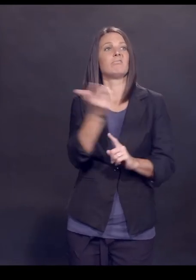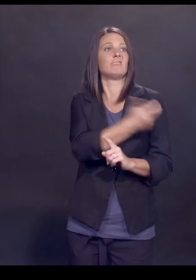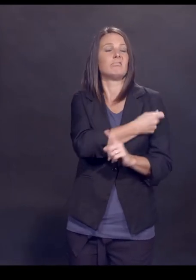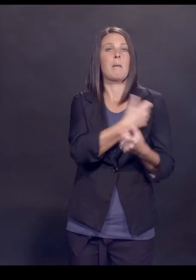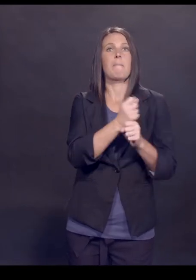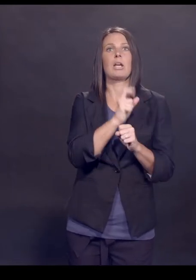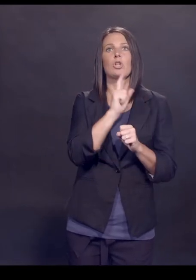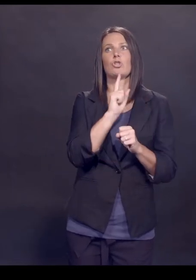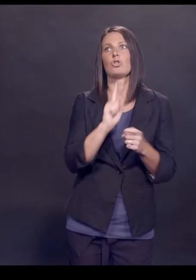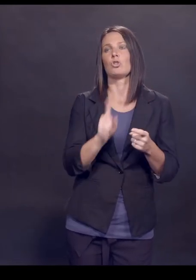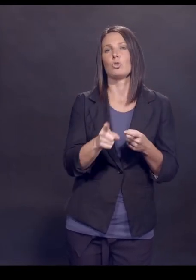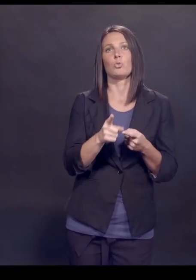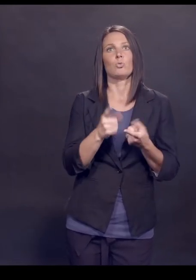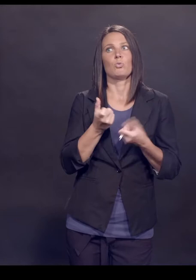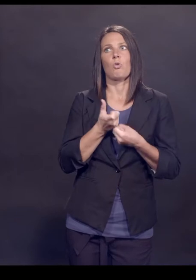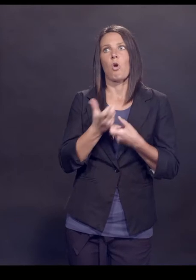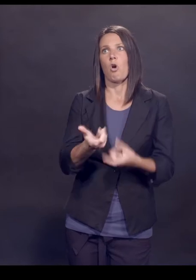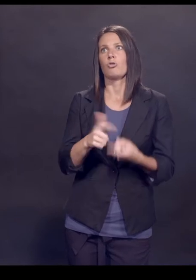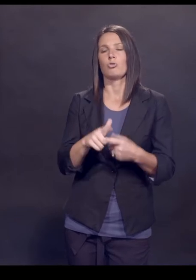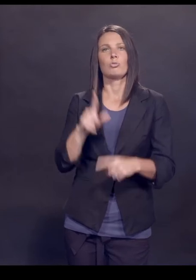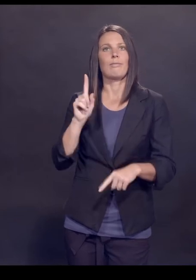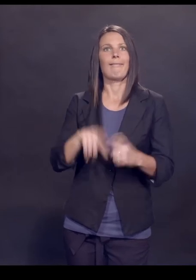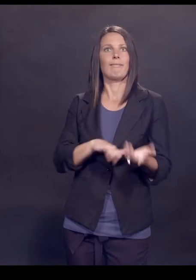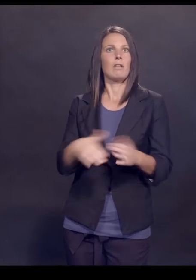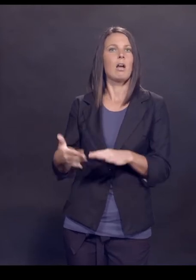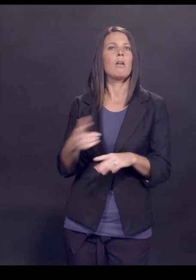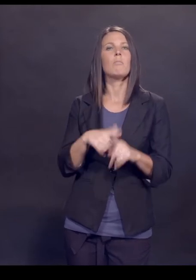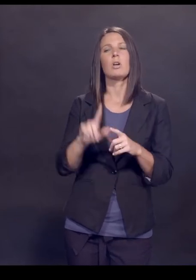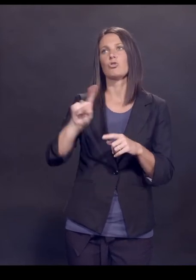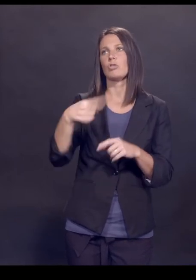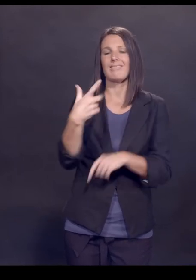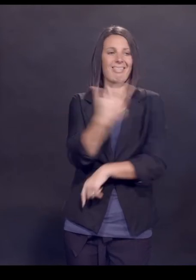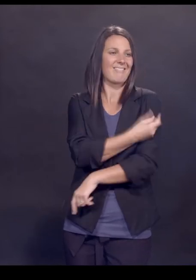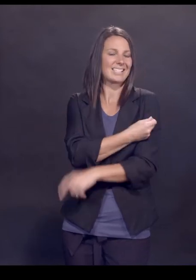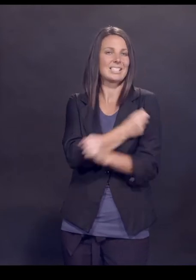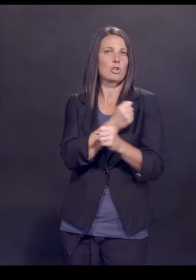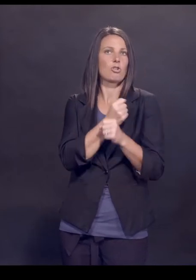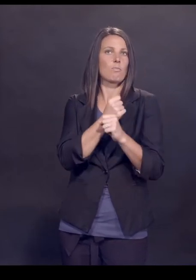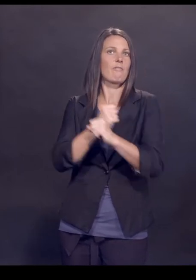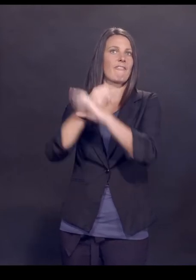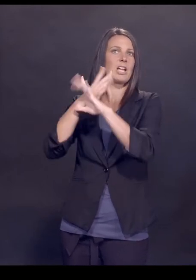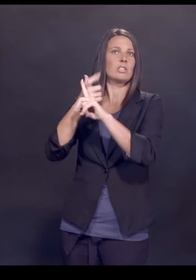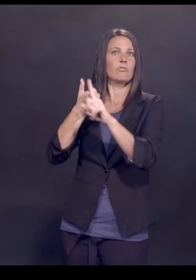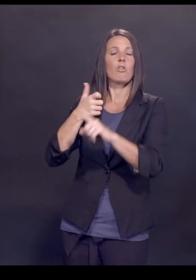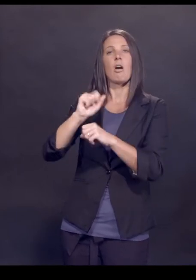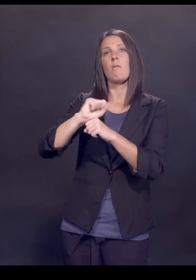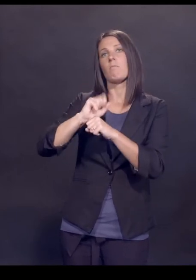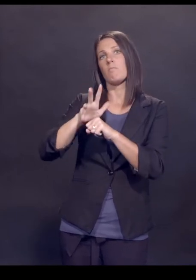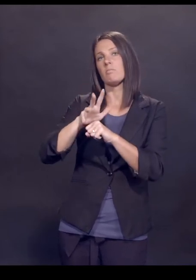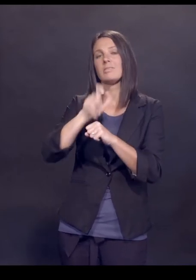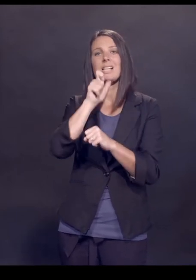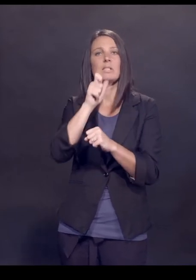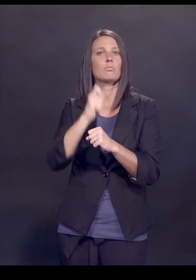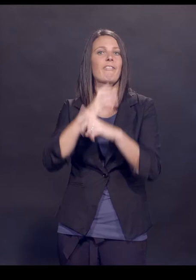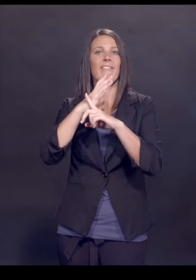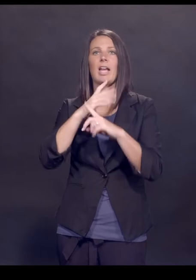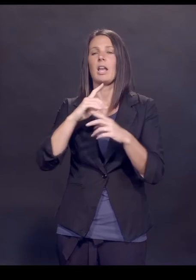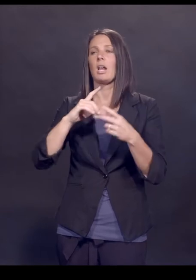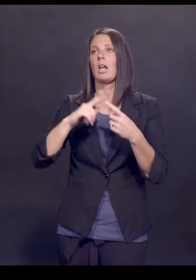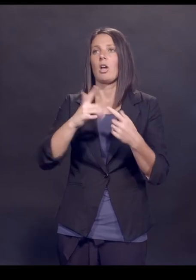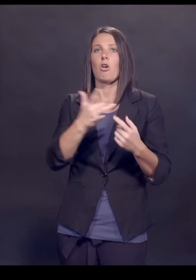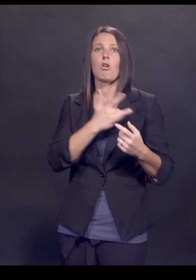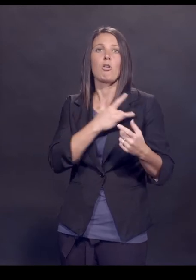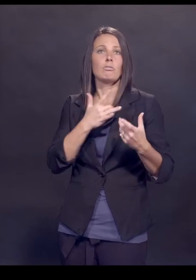doesn't. The vaccine doesn't, it only prevents SARS-CoV-2 infections. It doesn't prevent strokes, heart attacks, deaths from cancer, drowning,